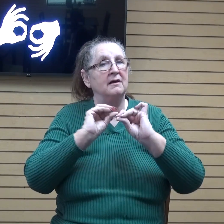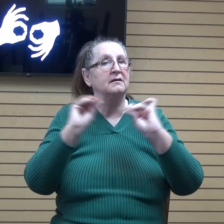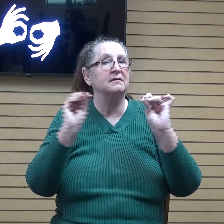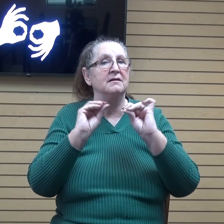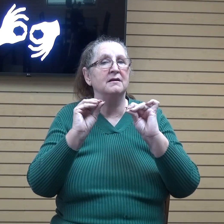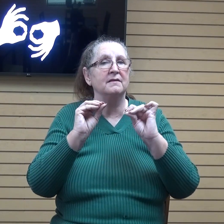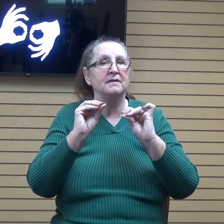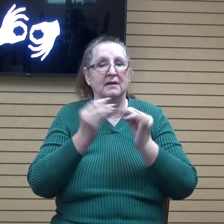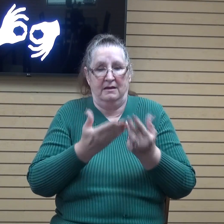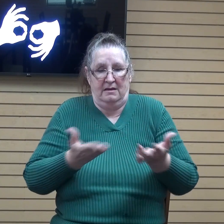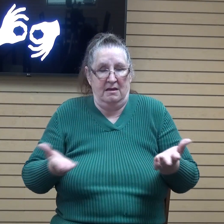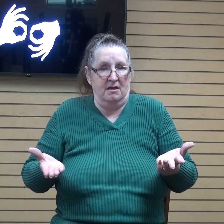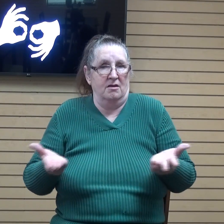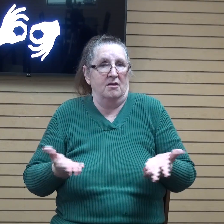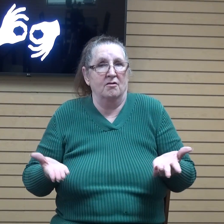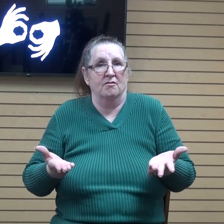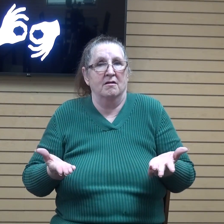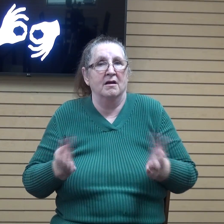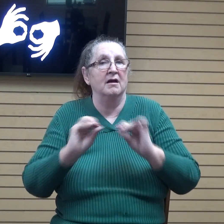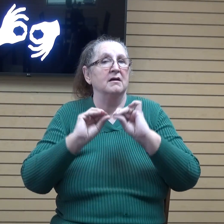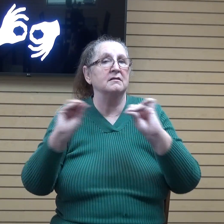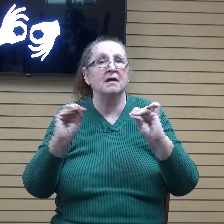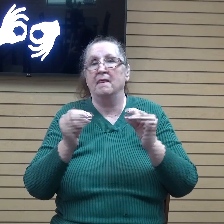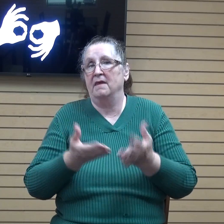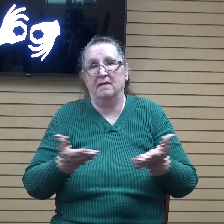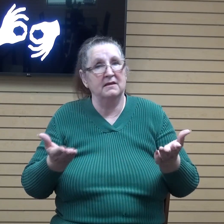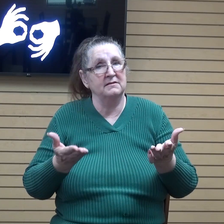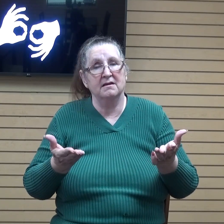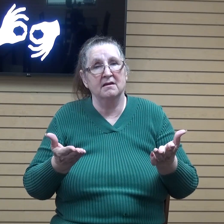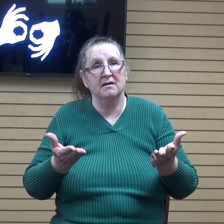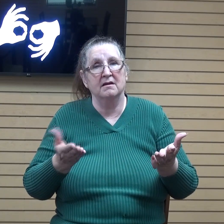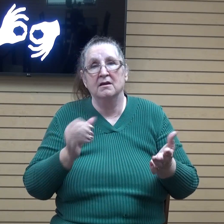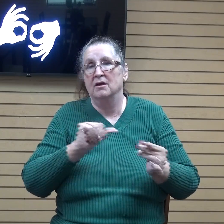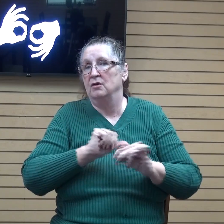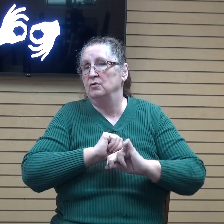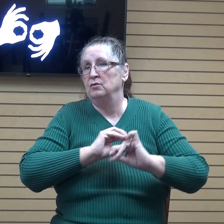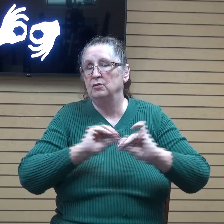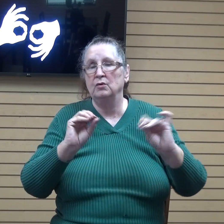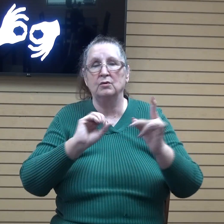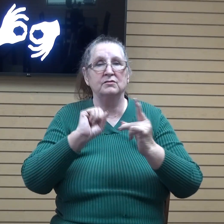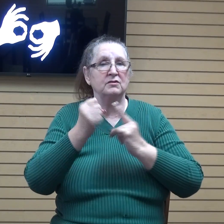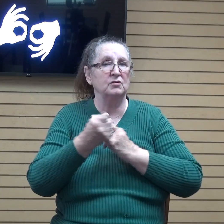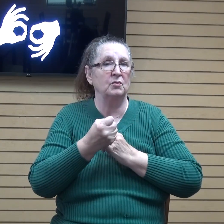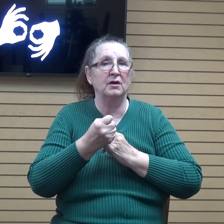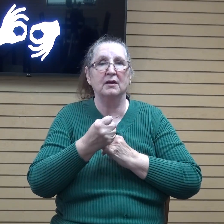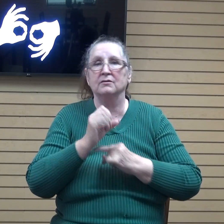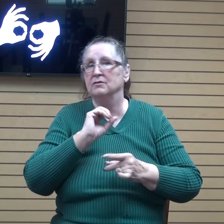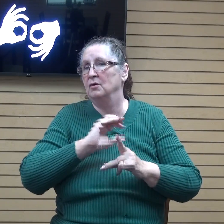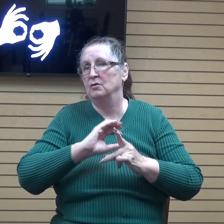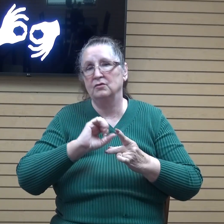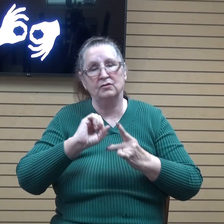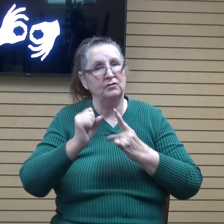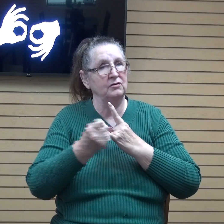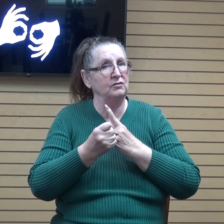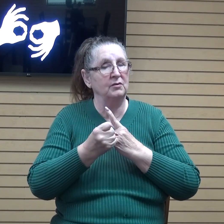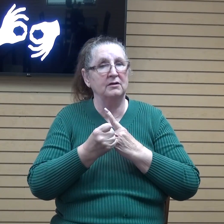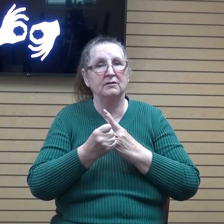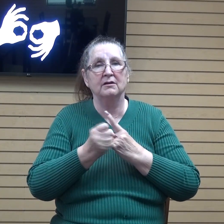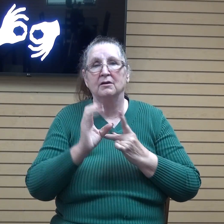exists nothing that exists no situation no circumstance no matter what you're going through no matter what you